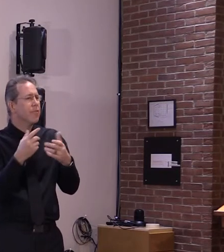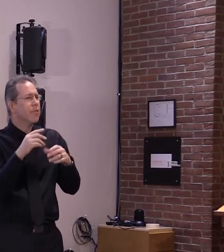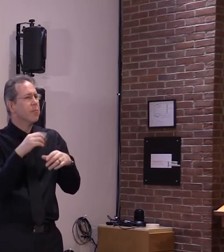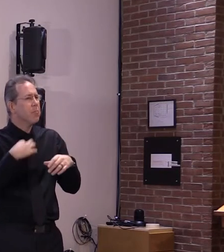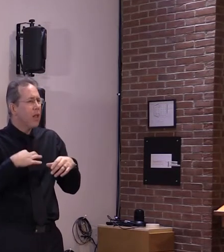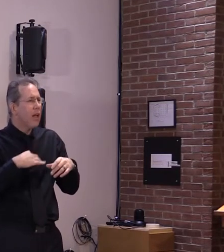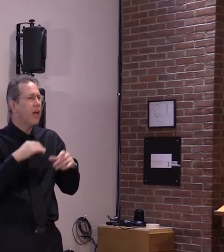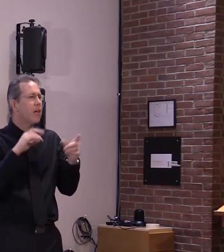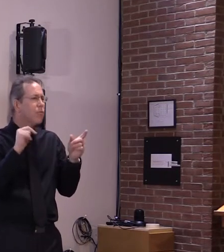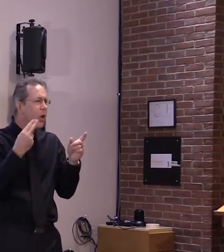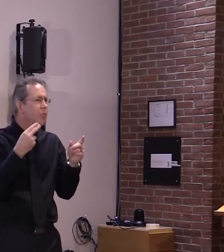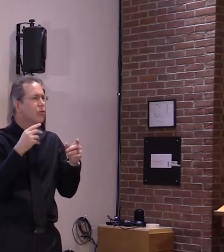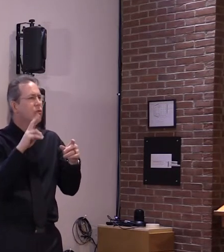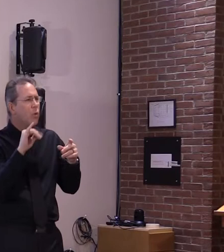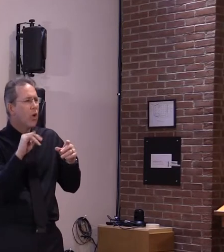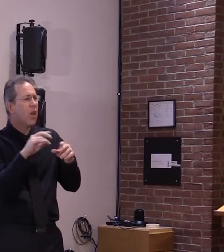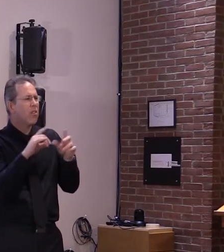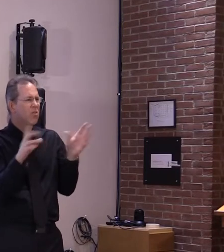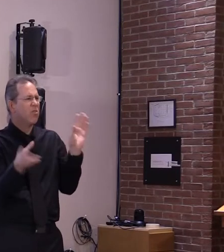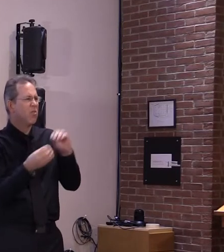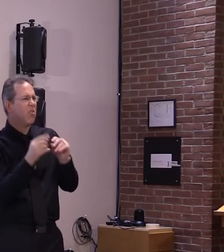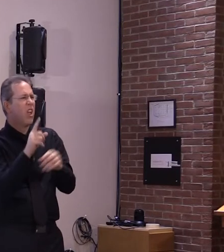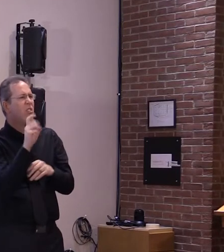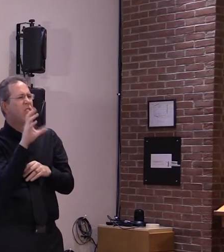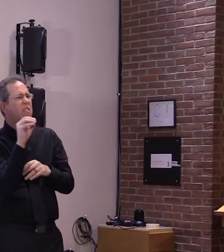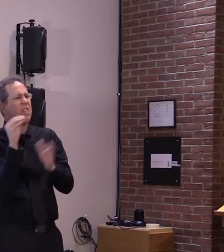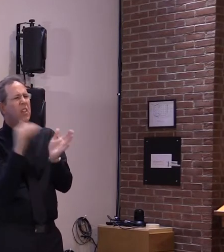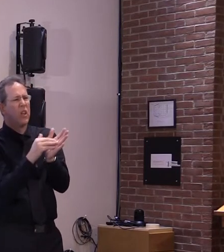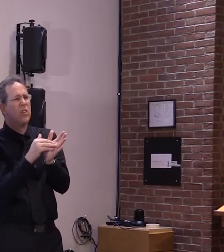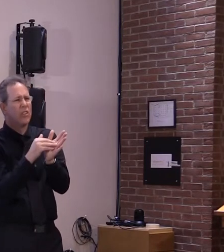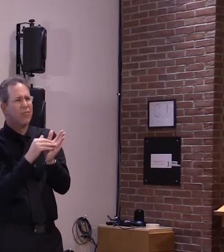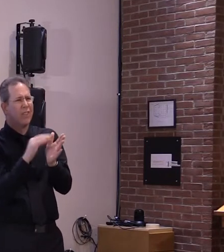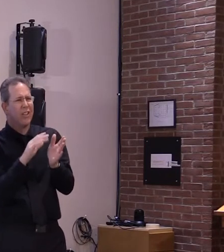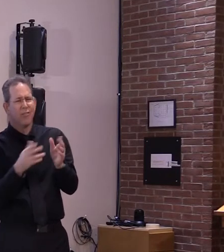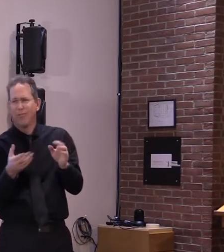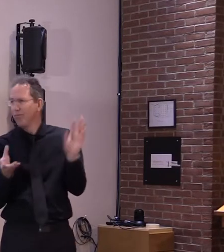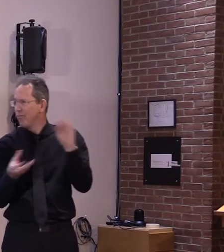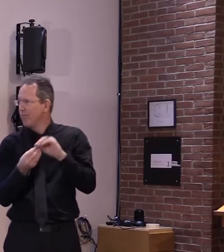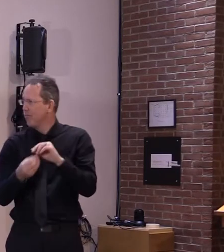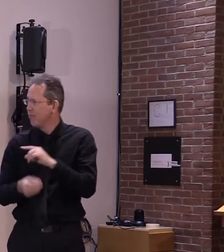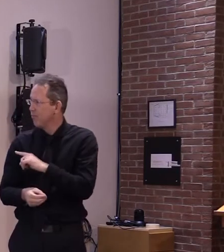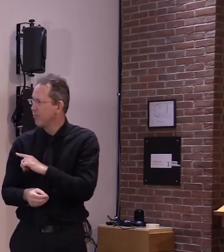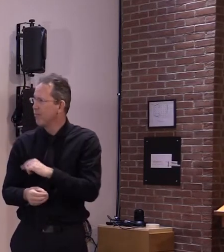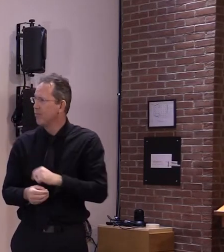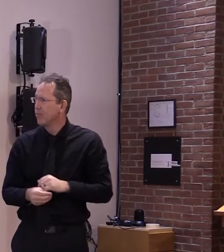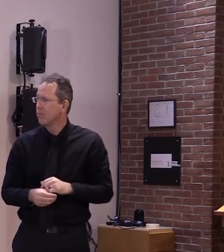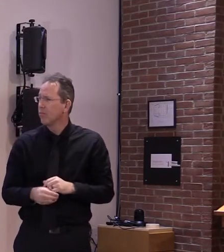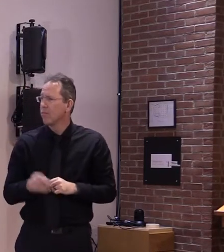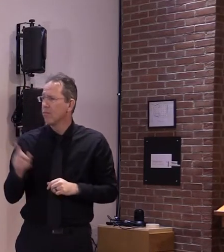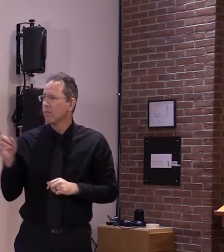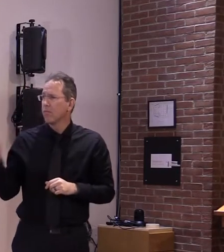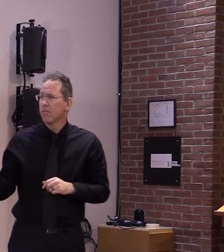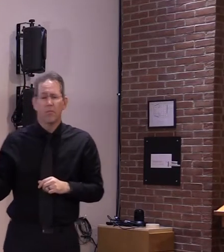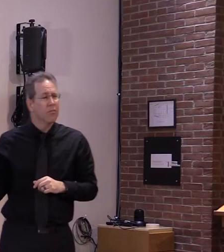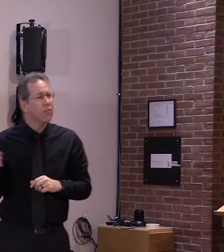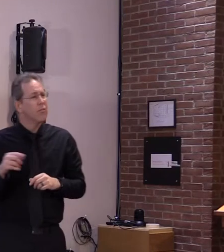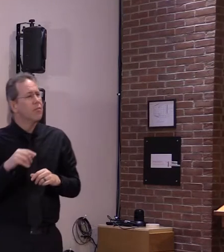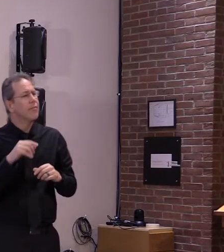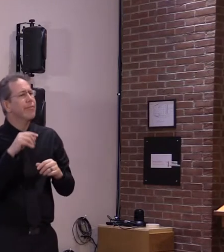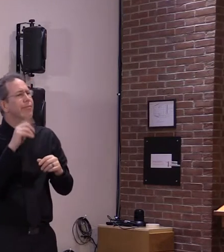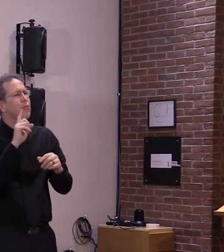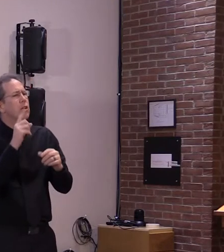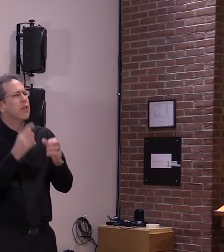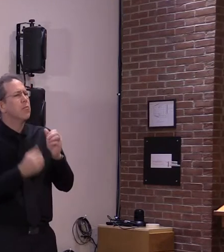the most weekly cases reported to date and then looking at our regional heat map you can see